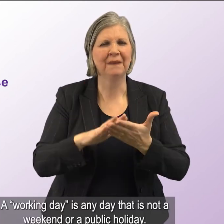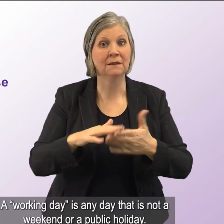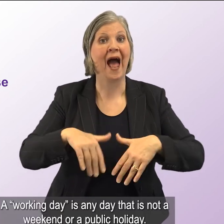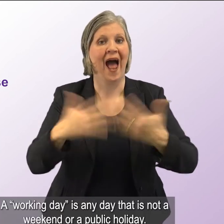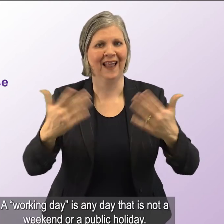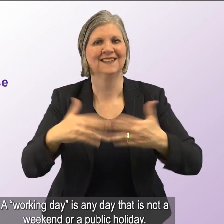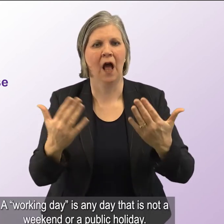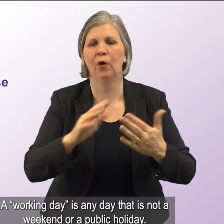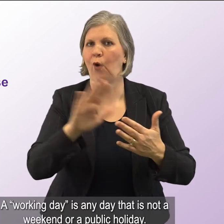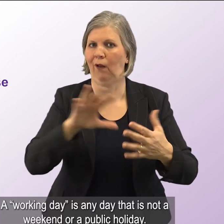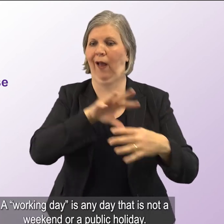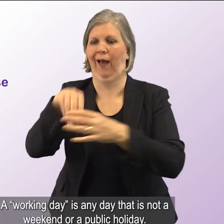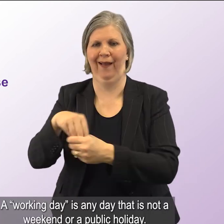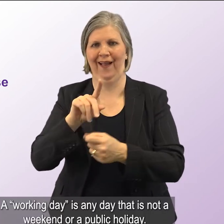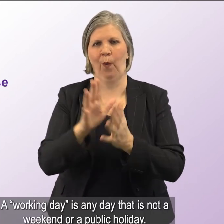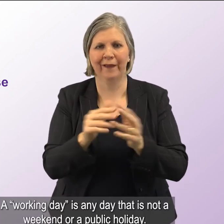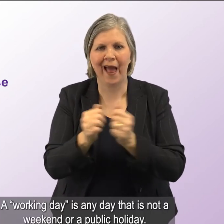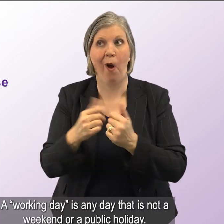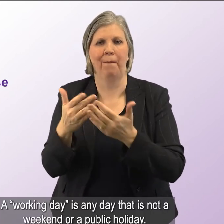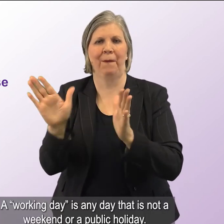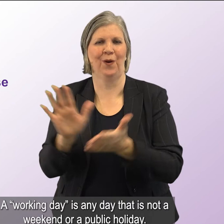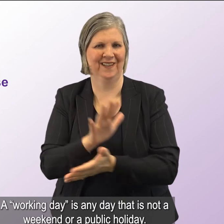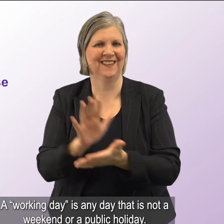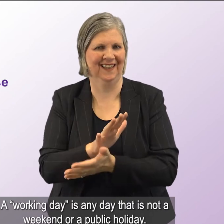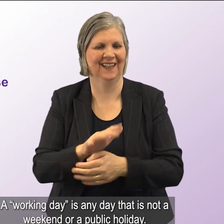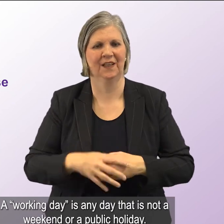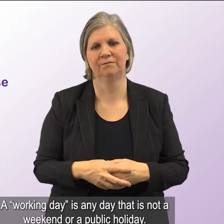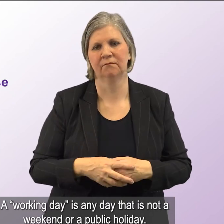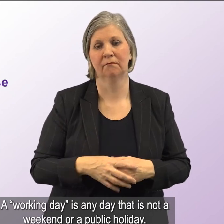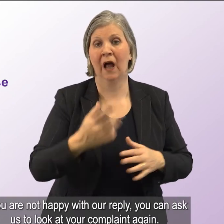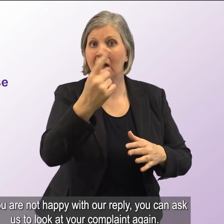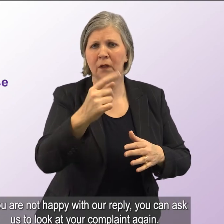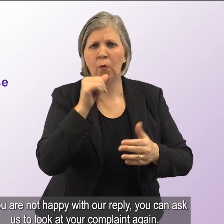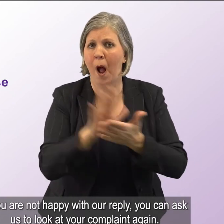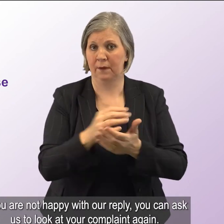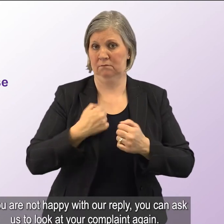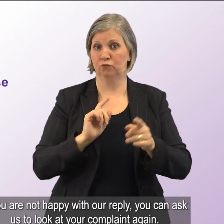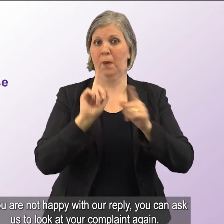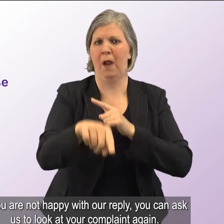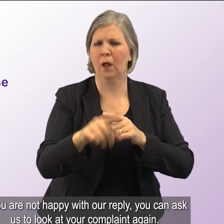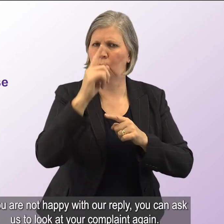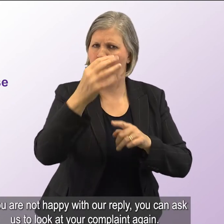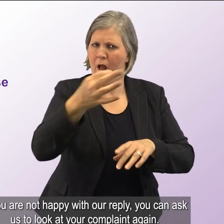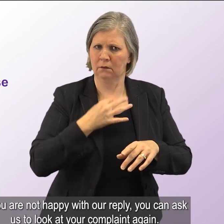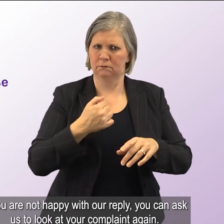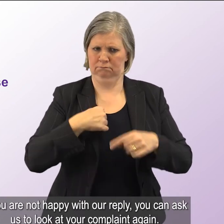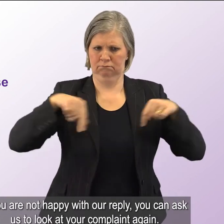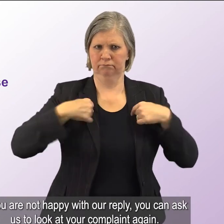A working day is any day that is not a weekend or a public holiday. If you are not happy with our reply, you can ask us to look at